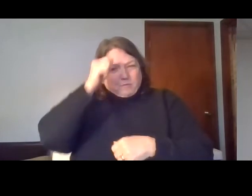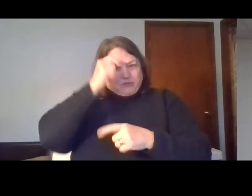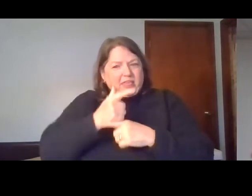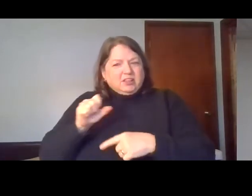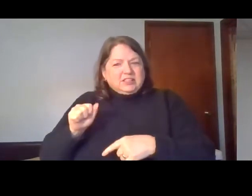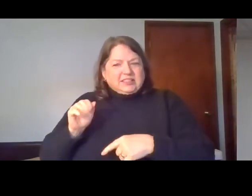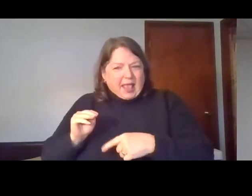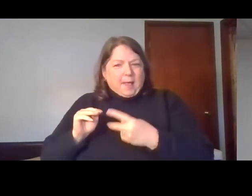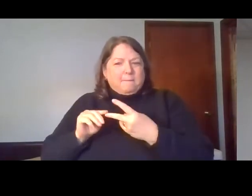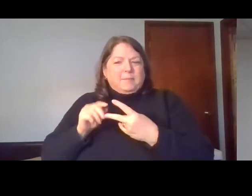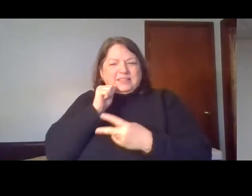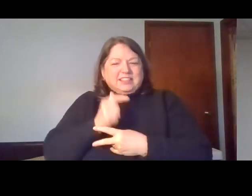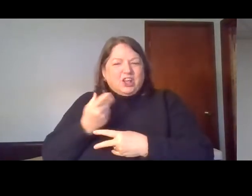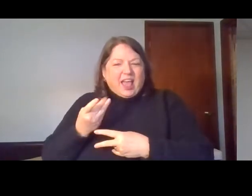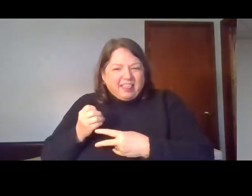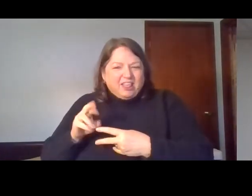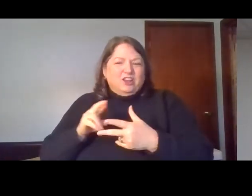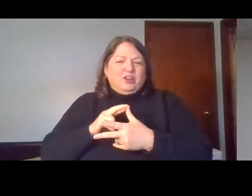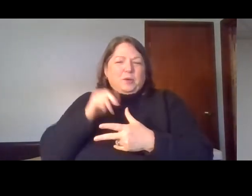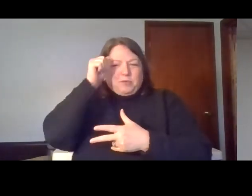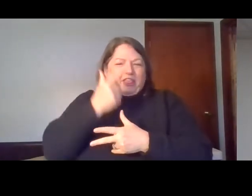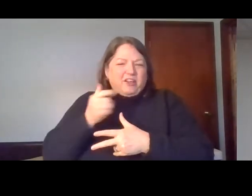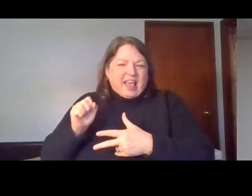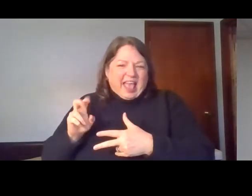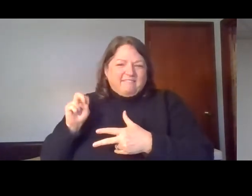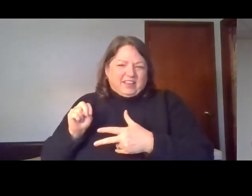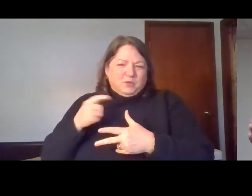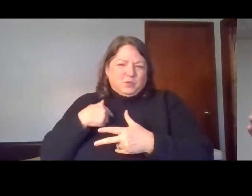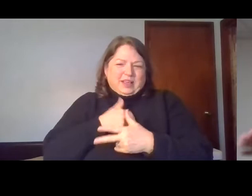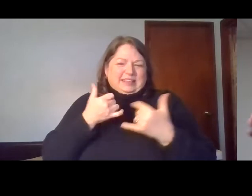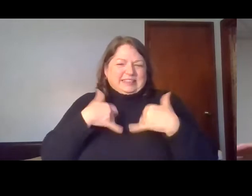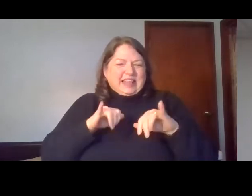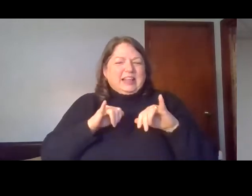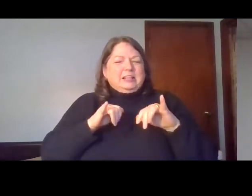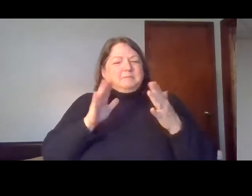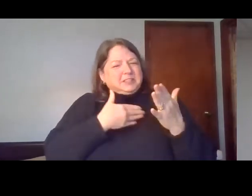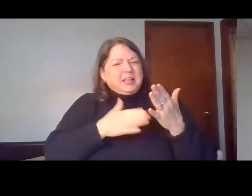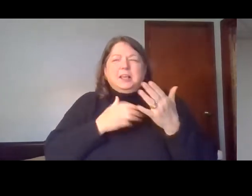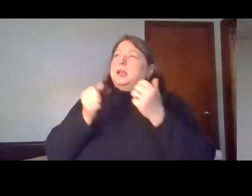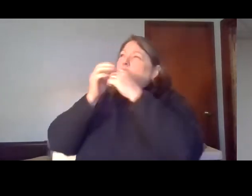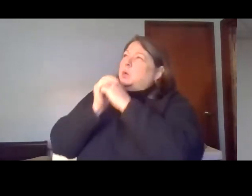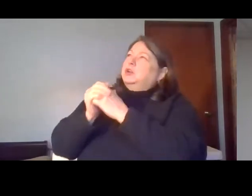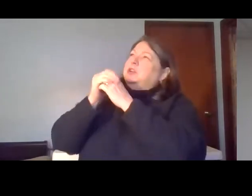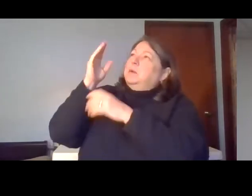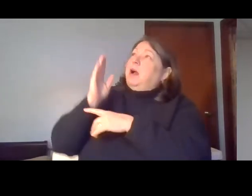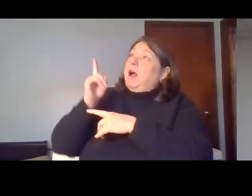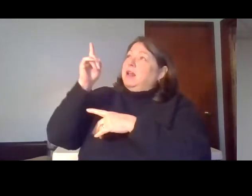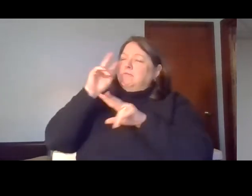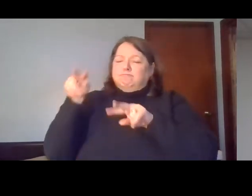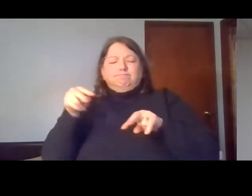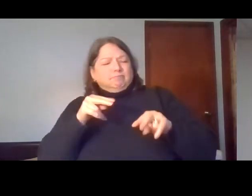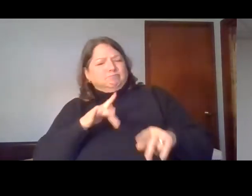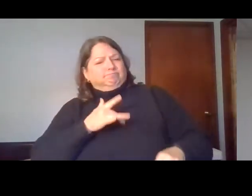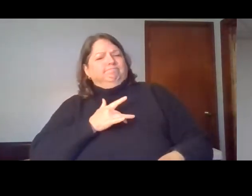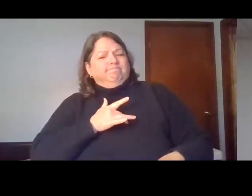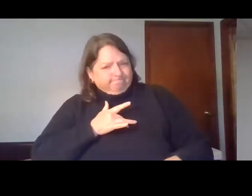bringing us to a place of worship with Him. We can still worship God, and He is pleased with our worship. And I do want